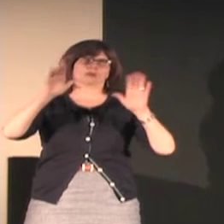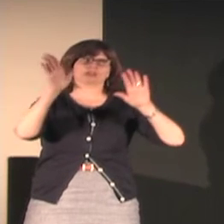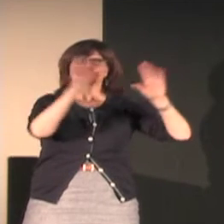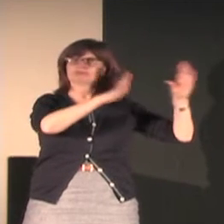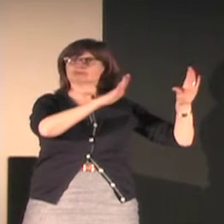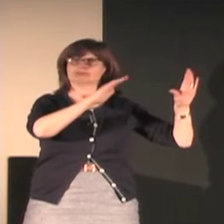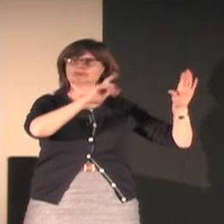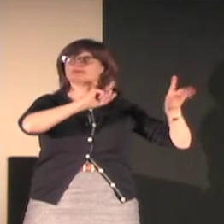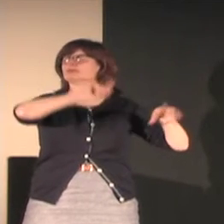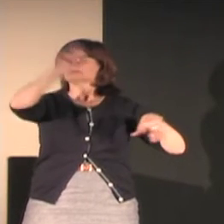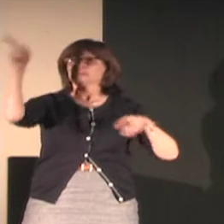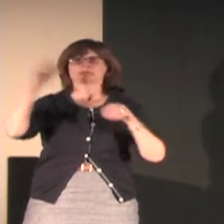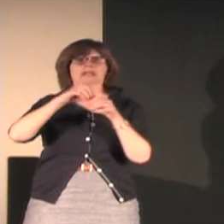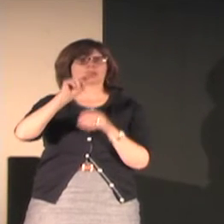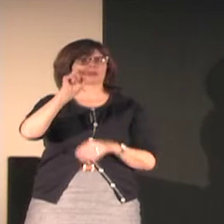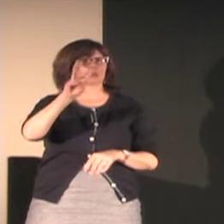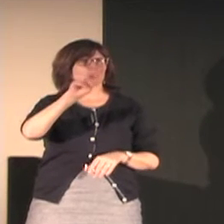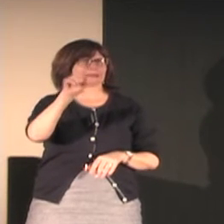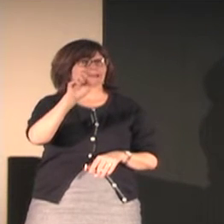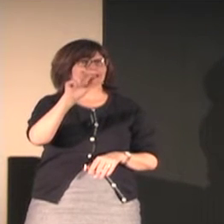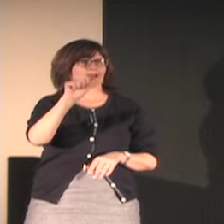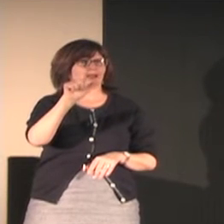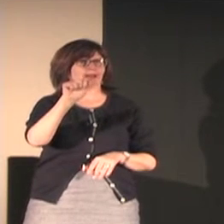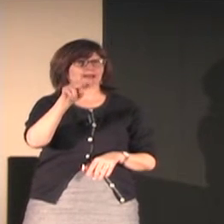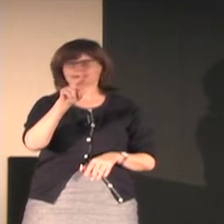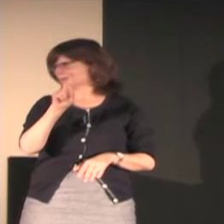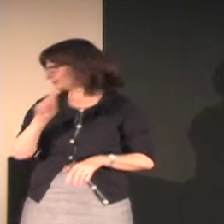okay so that's let's move to a different sign language